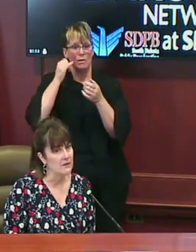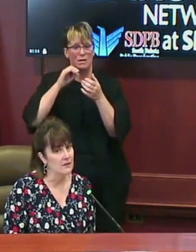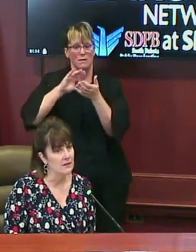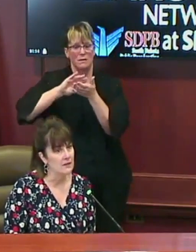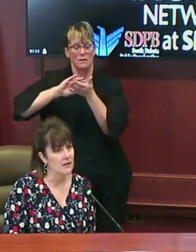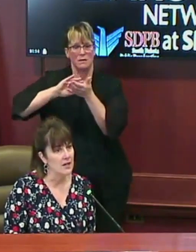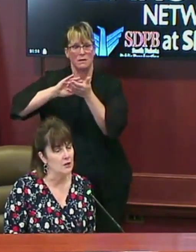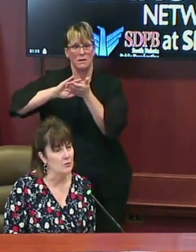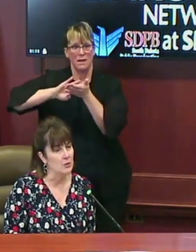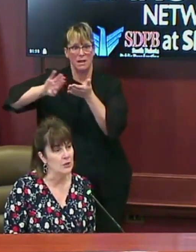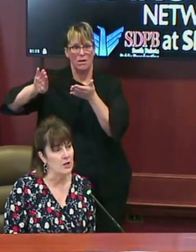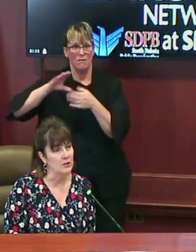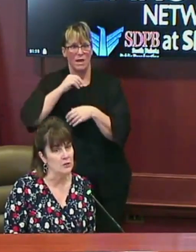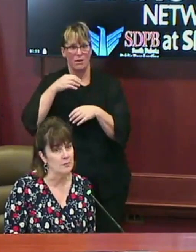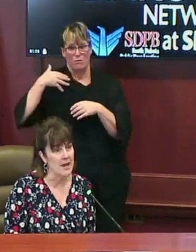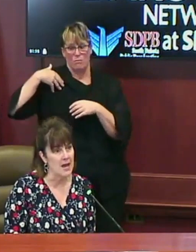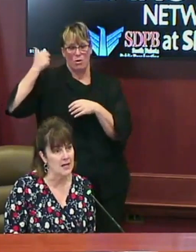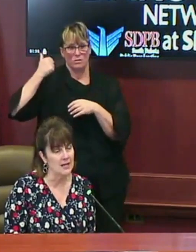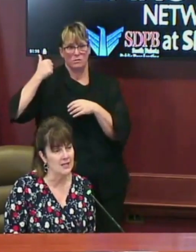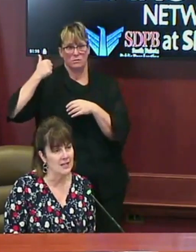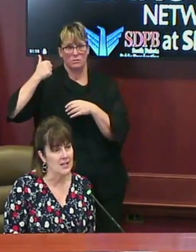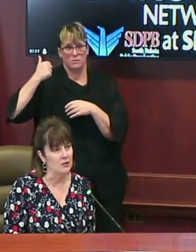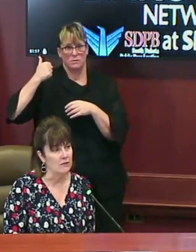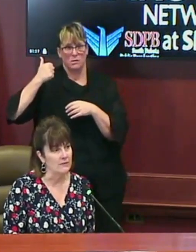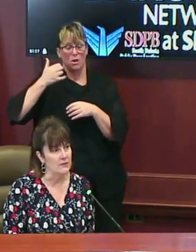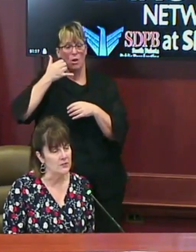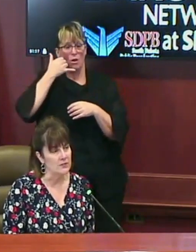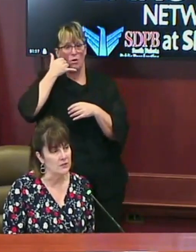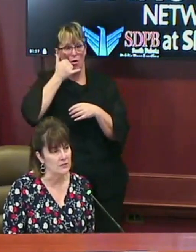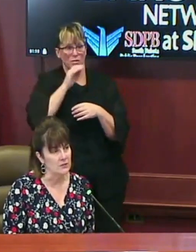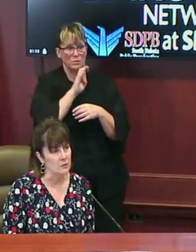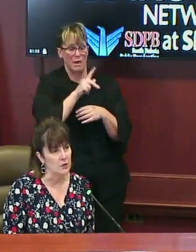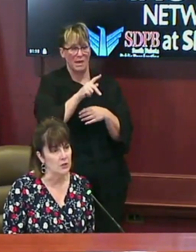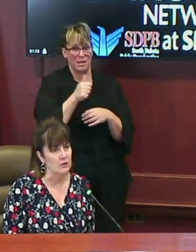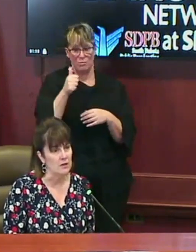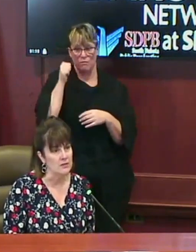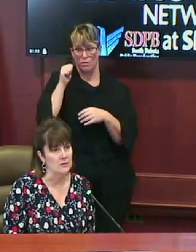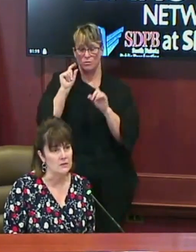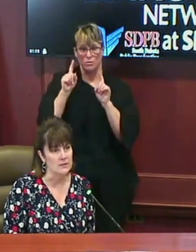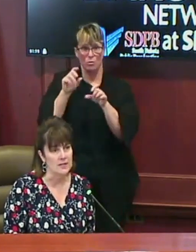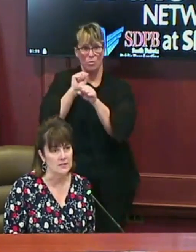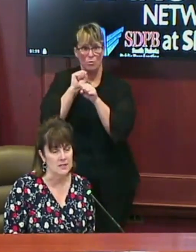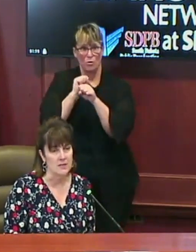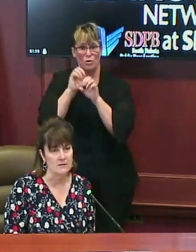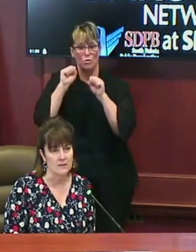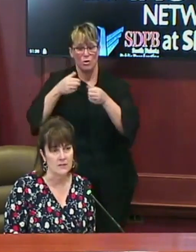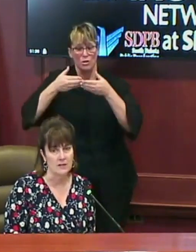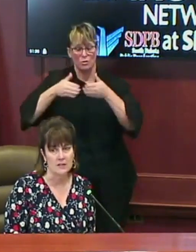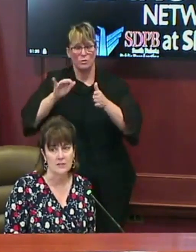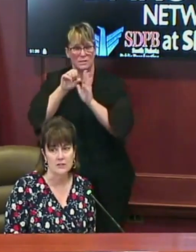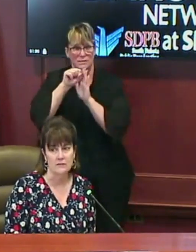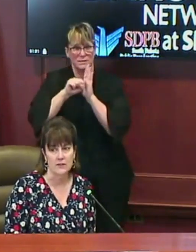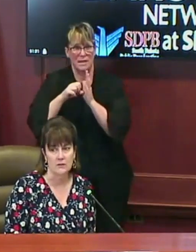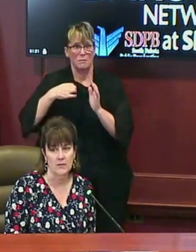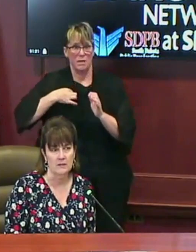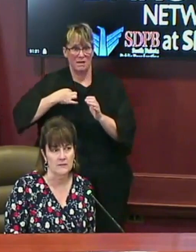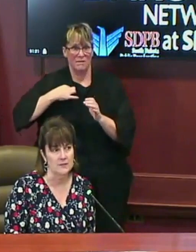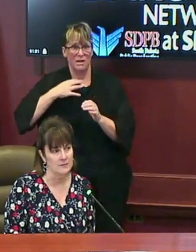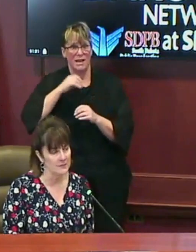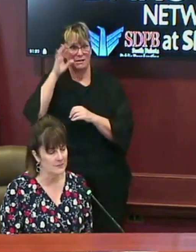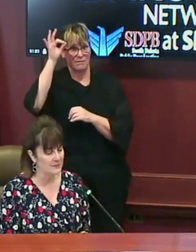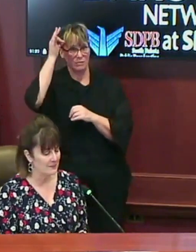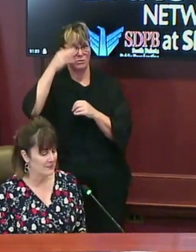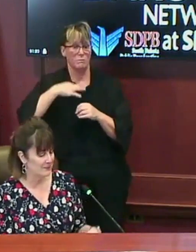on and your employer calls you back and you refuse to return to work, you could also lose that state benefit and that additional federal